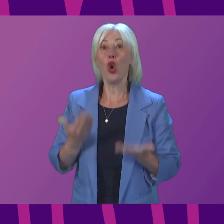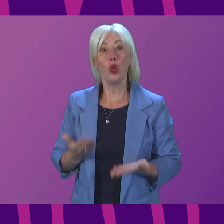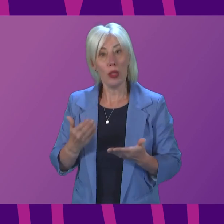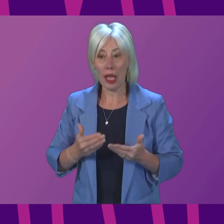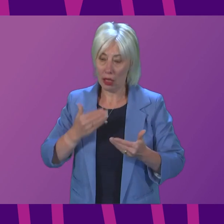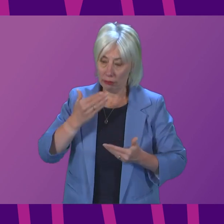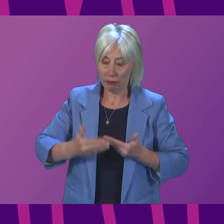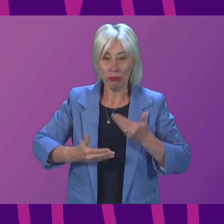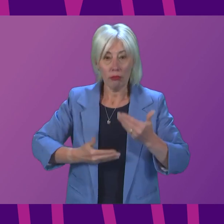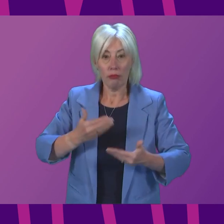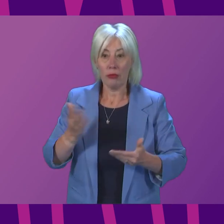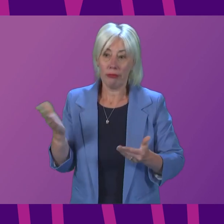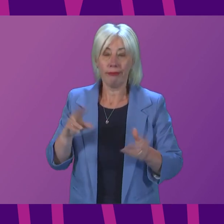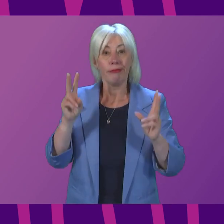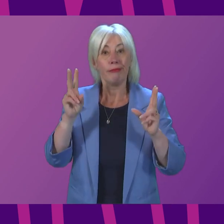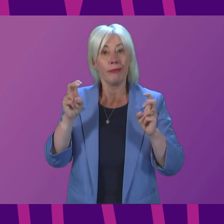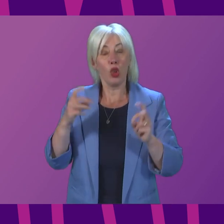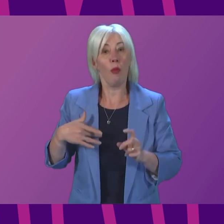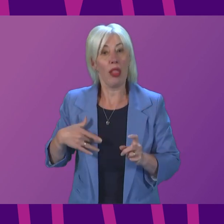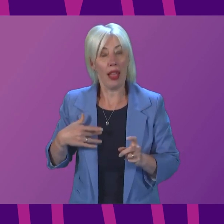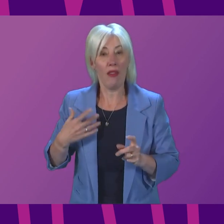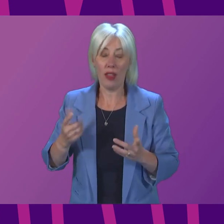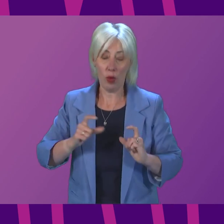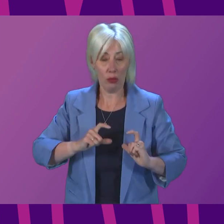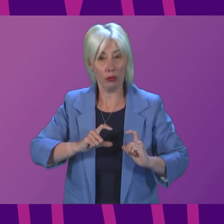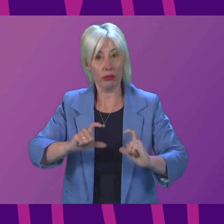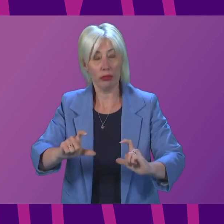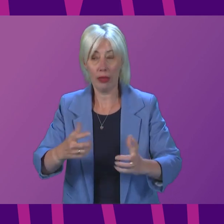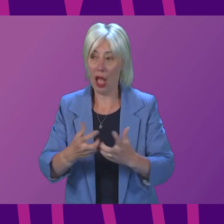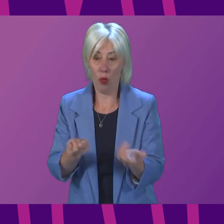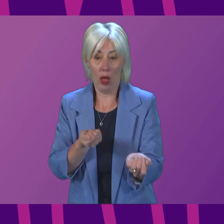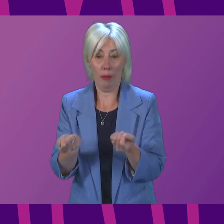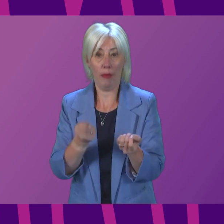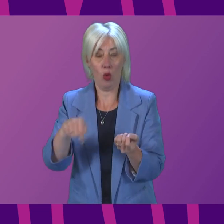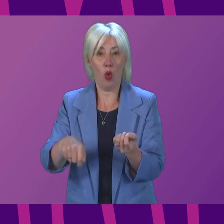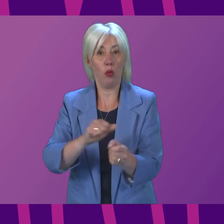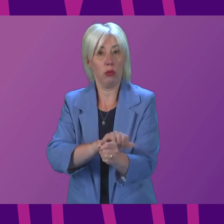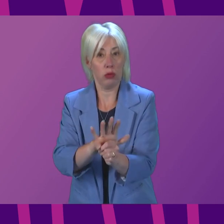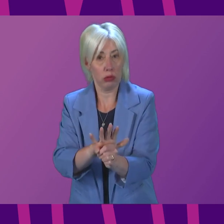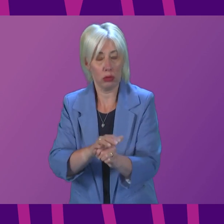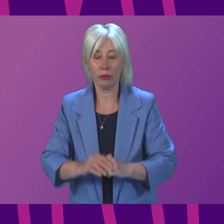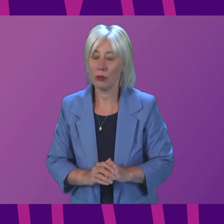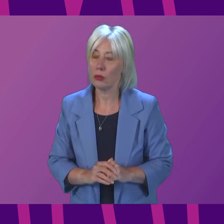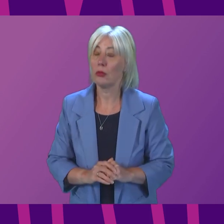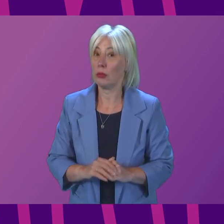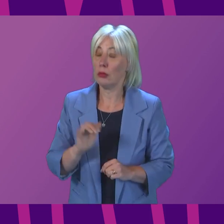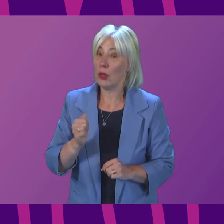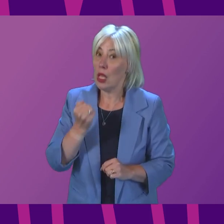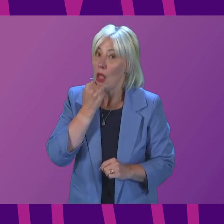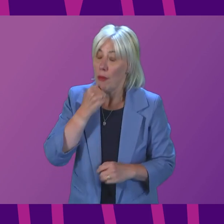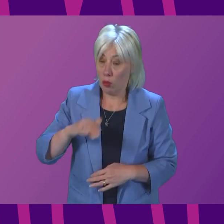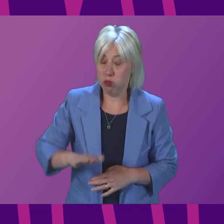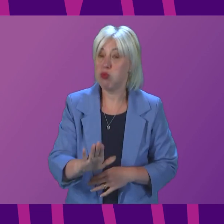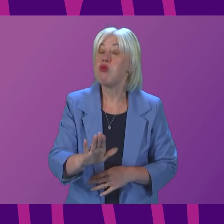progress back to normal life and to a more sustainable way of managing this virus. However, while cases are spiking,